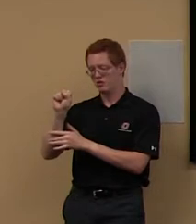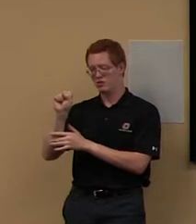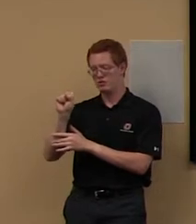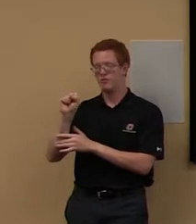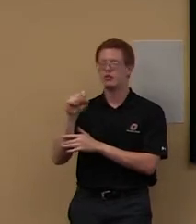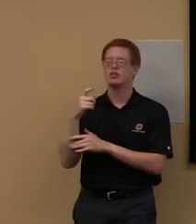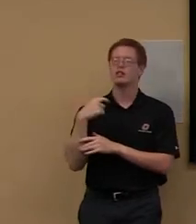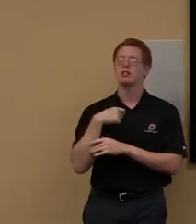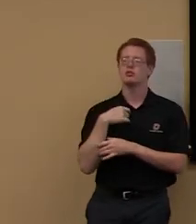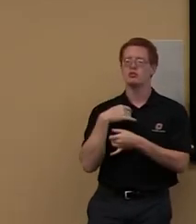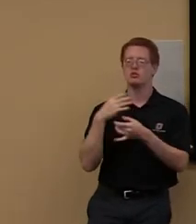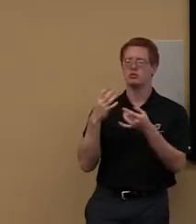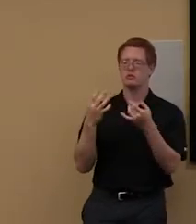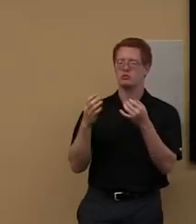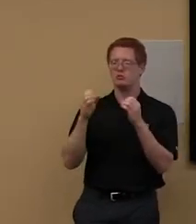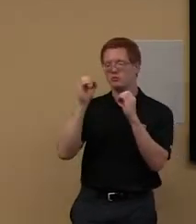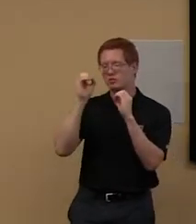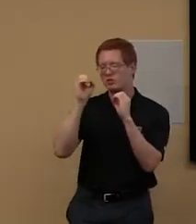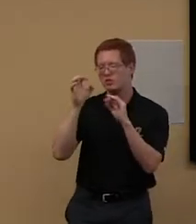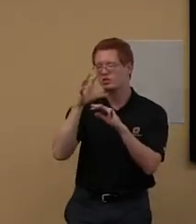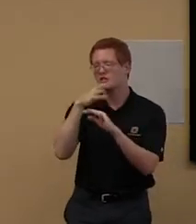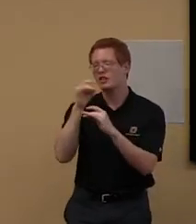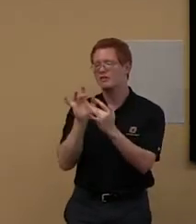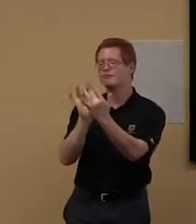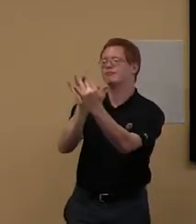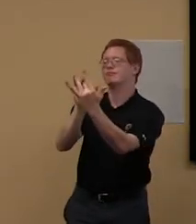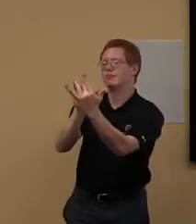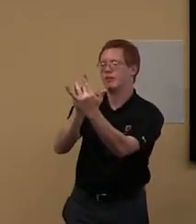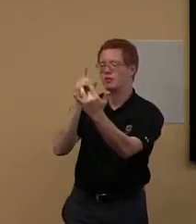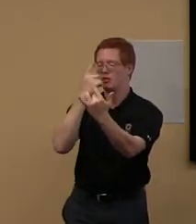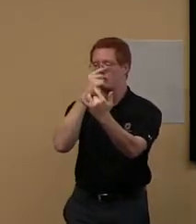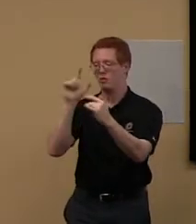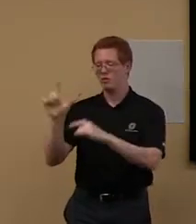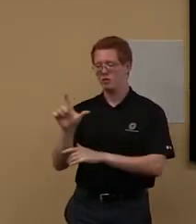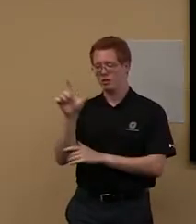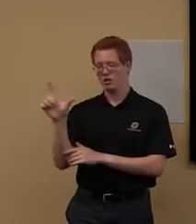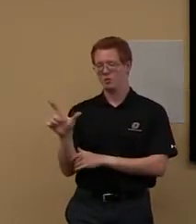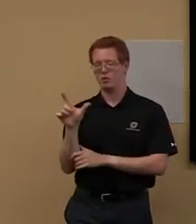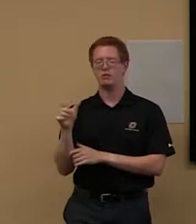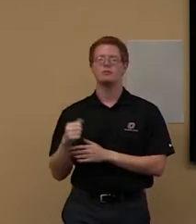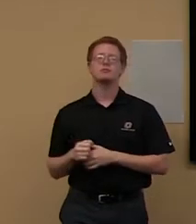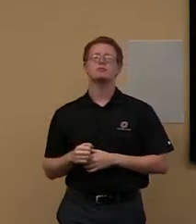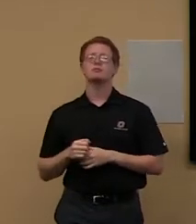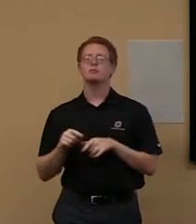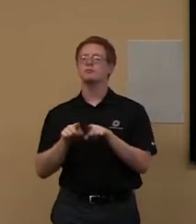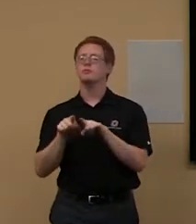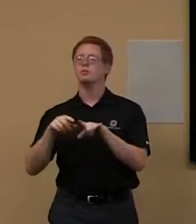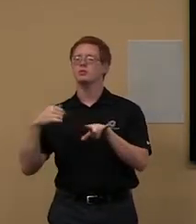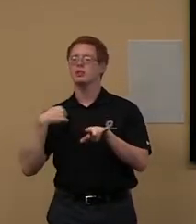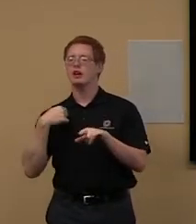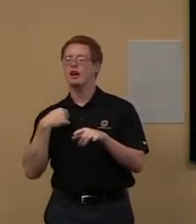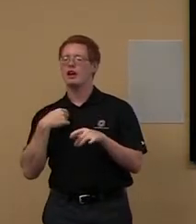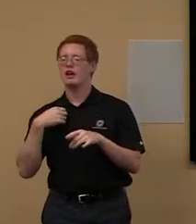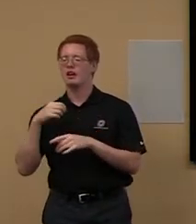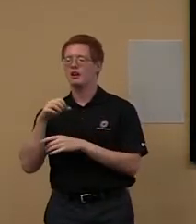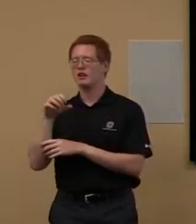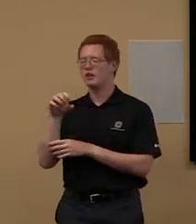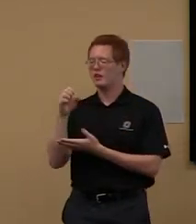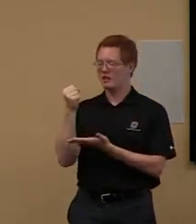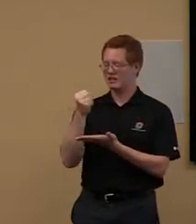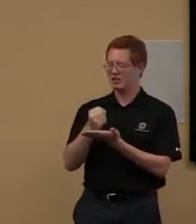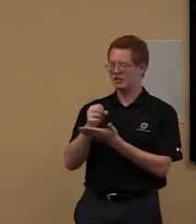instruction and outreach for the library. We have subject specialists in every,